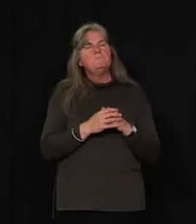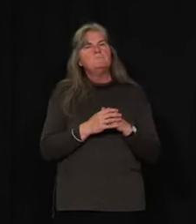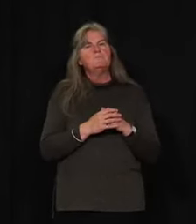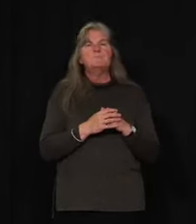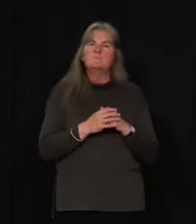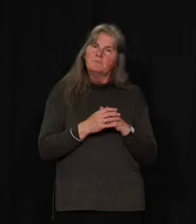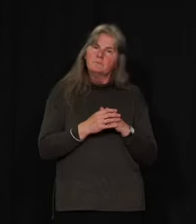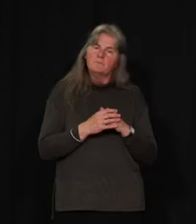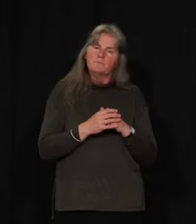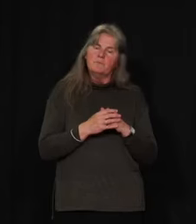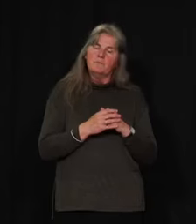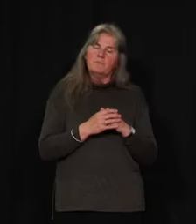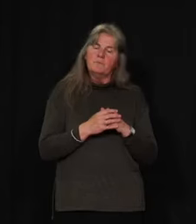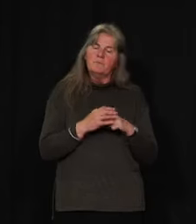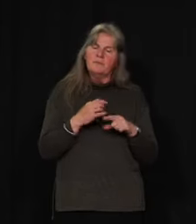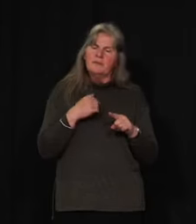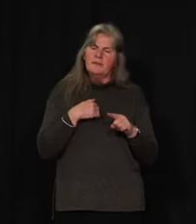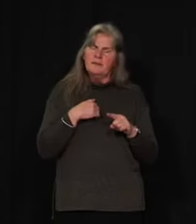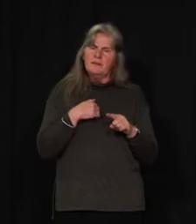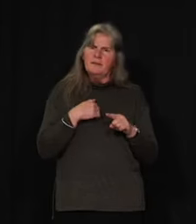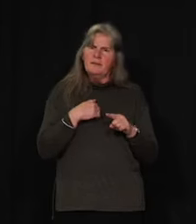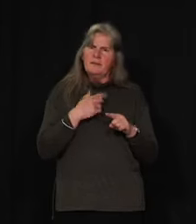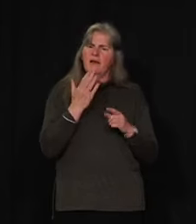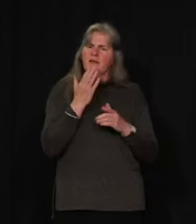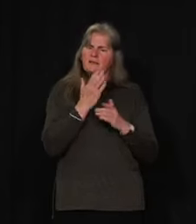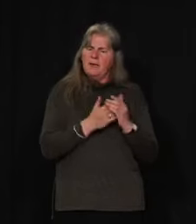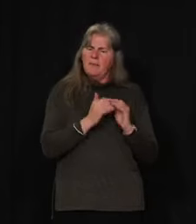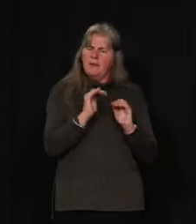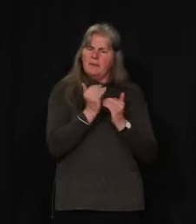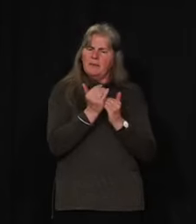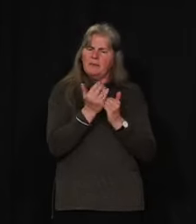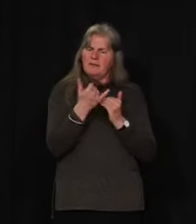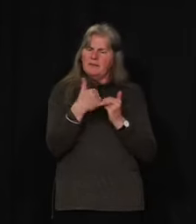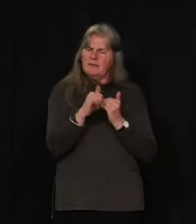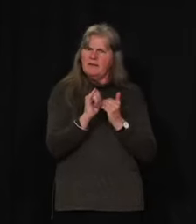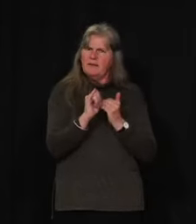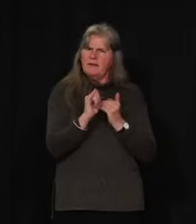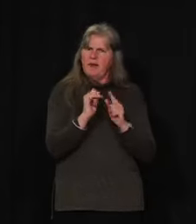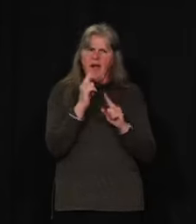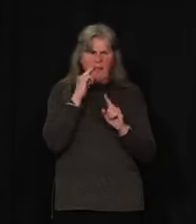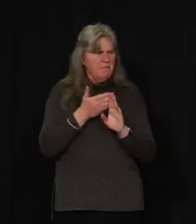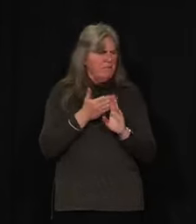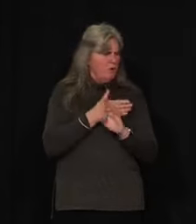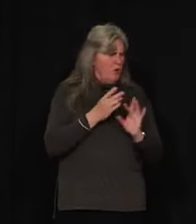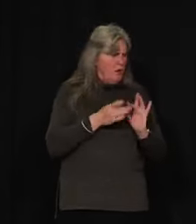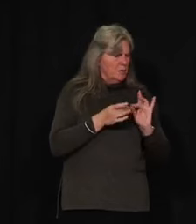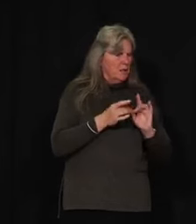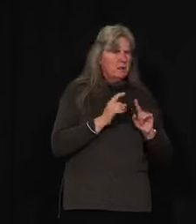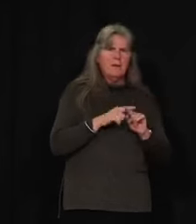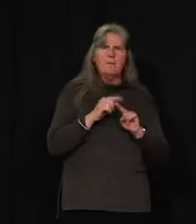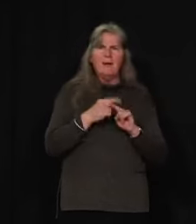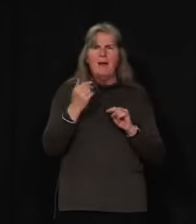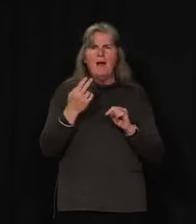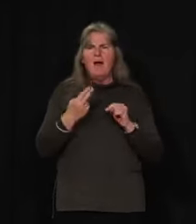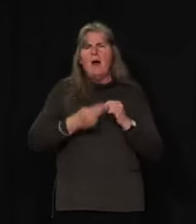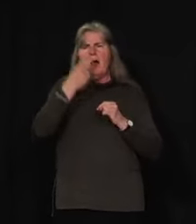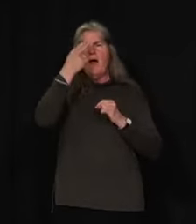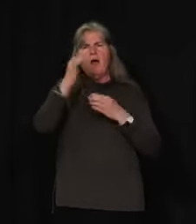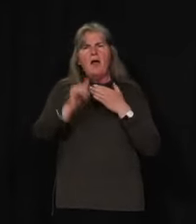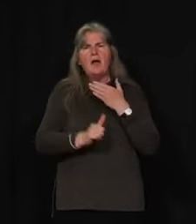There will be, where I can see some restrictions would be on, and I think I mentioned that, but on high-risk,